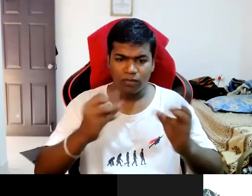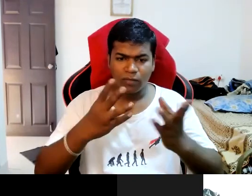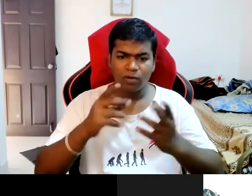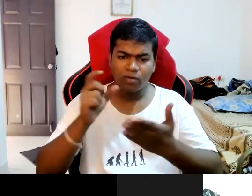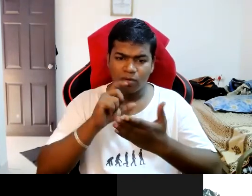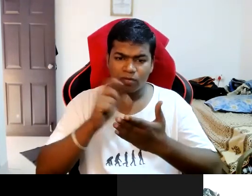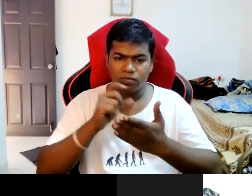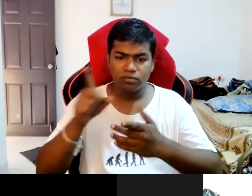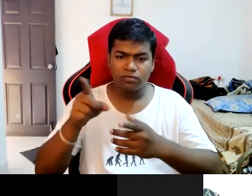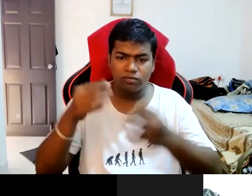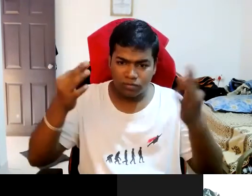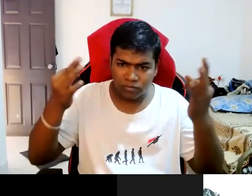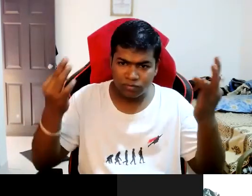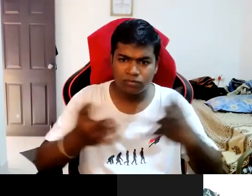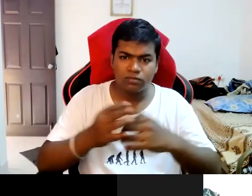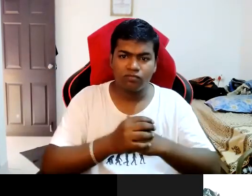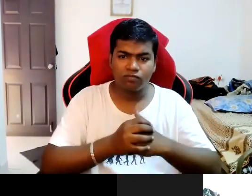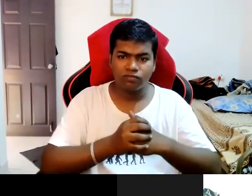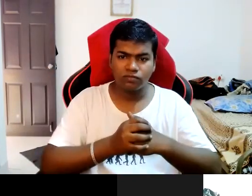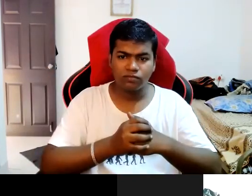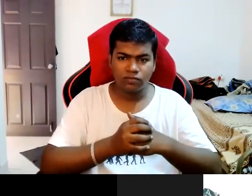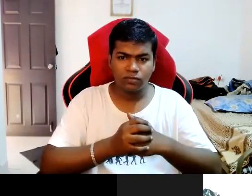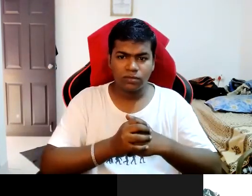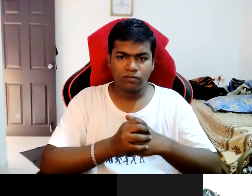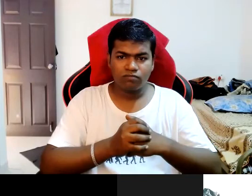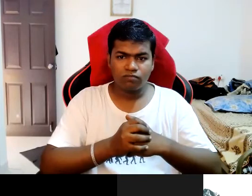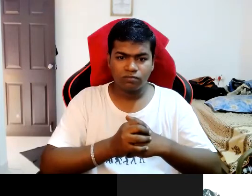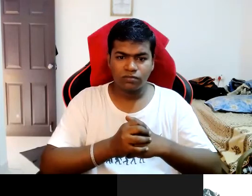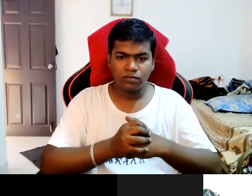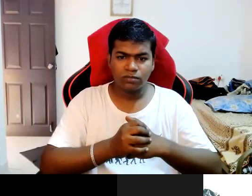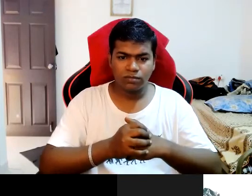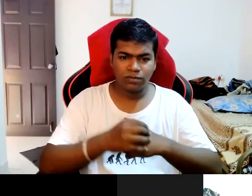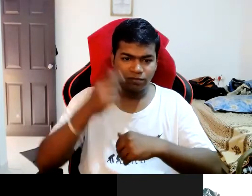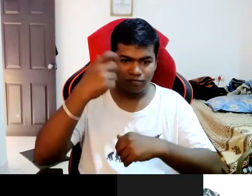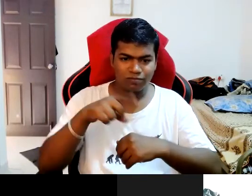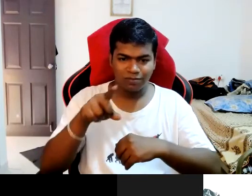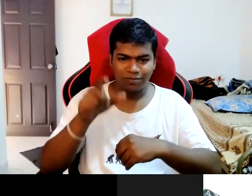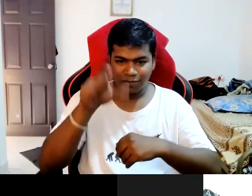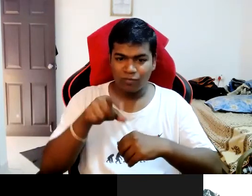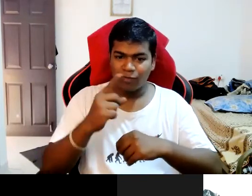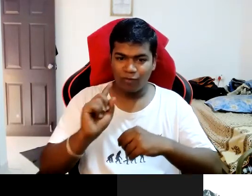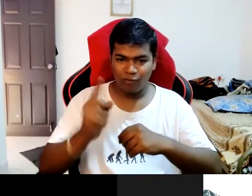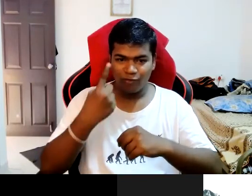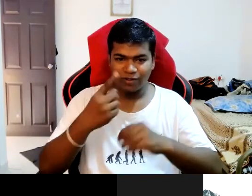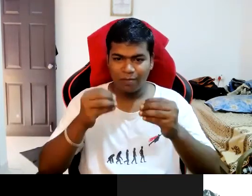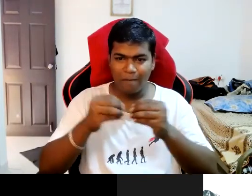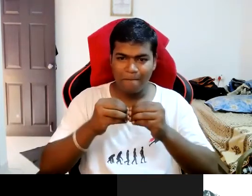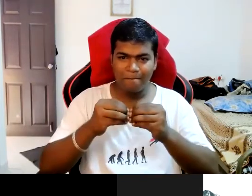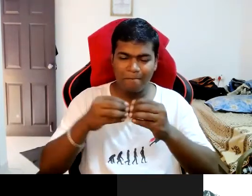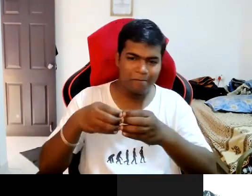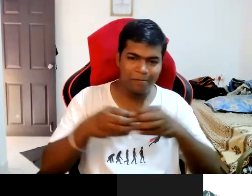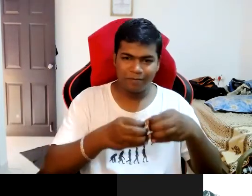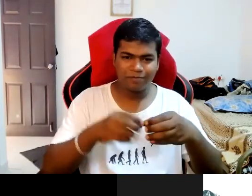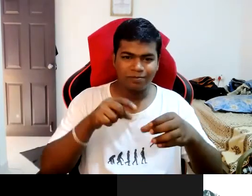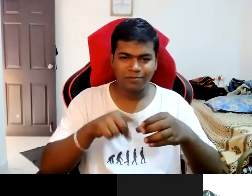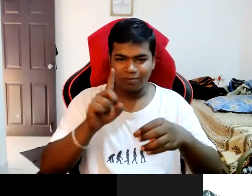that year only it started oh I see I am the first batch I see yeah